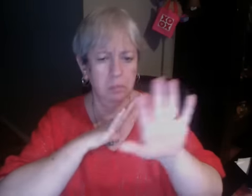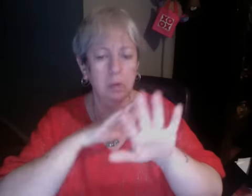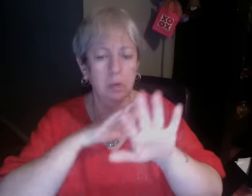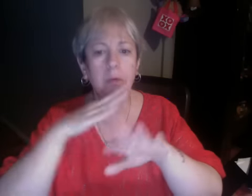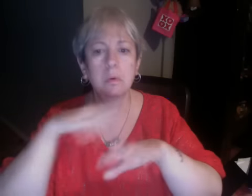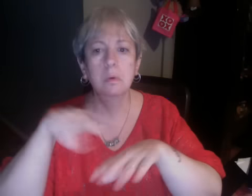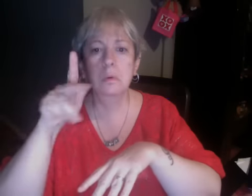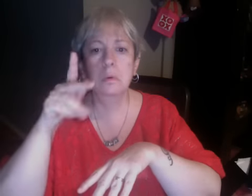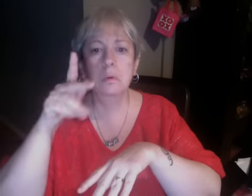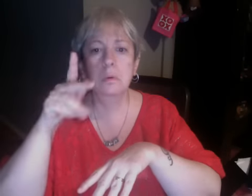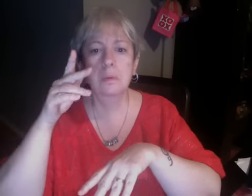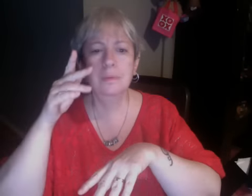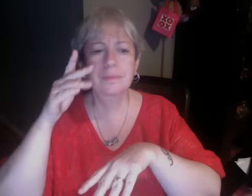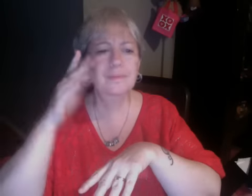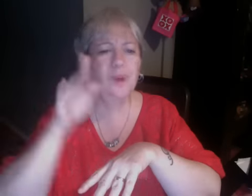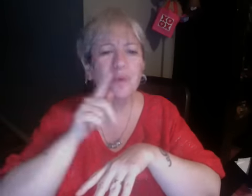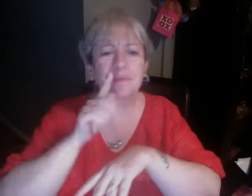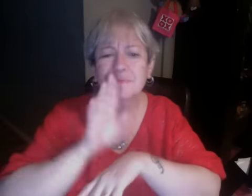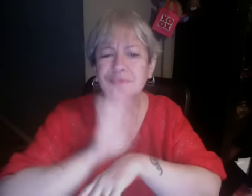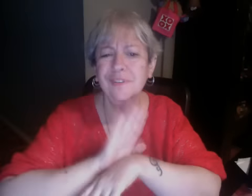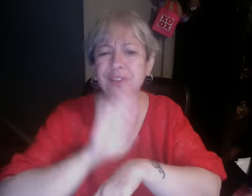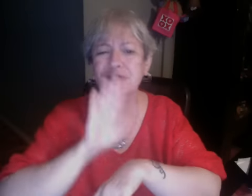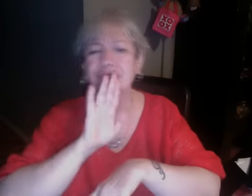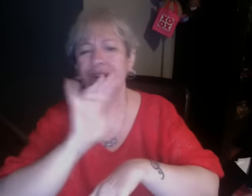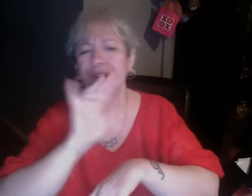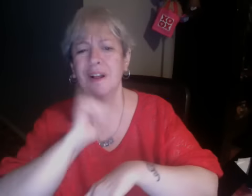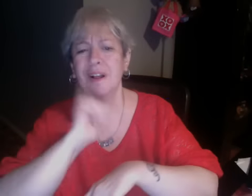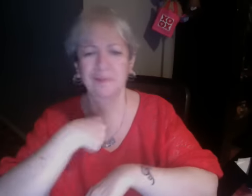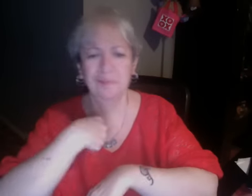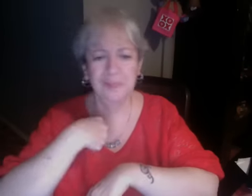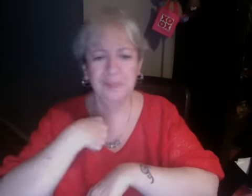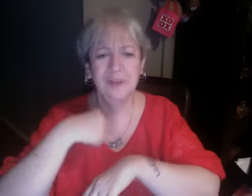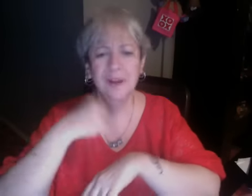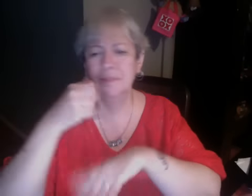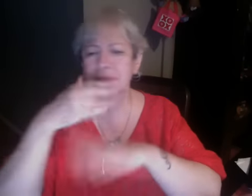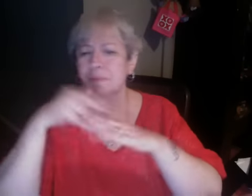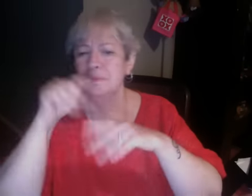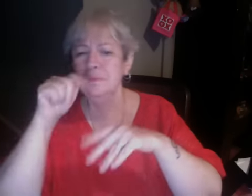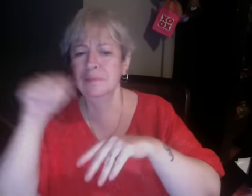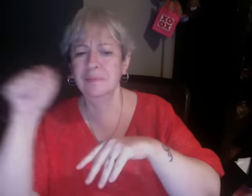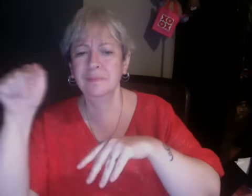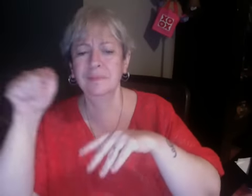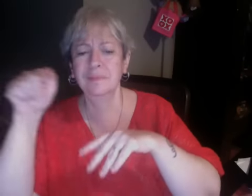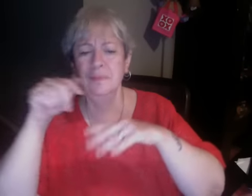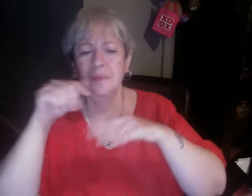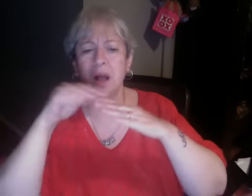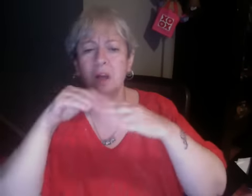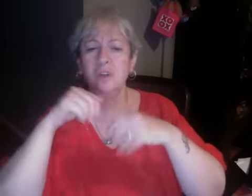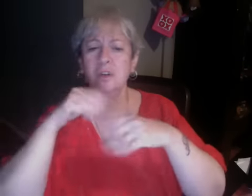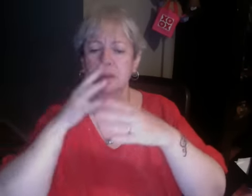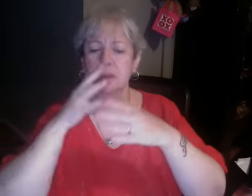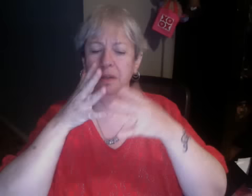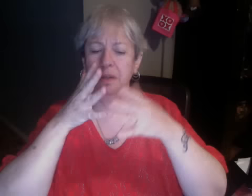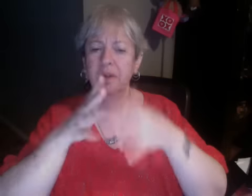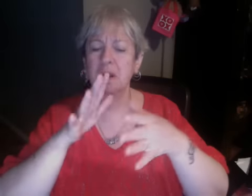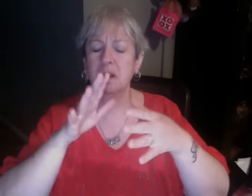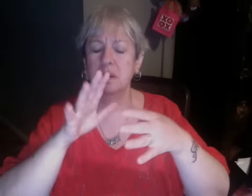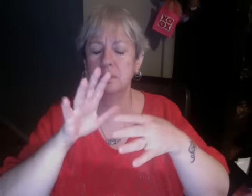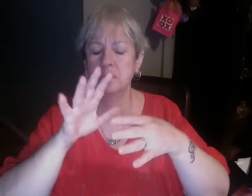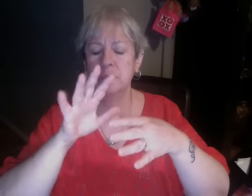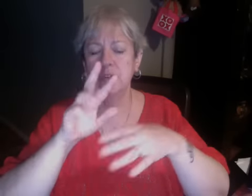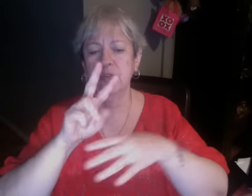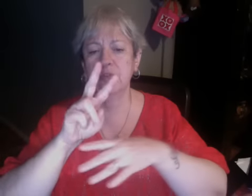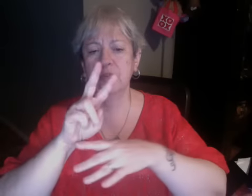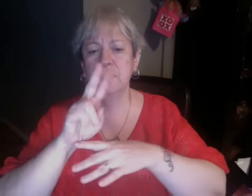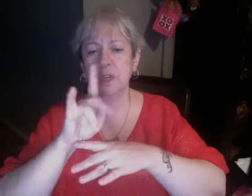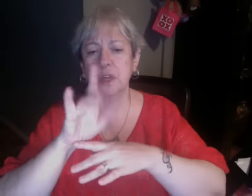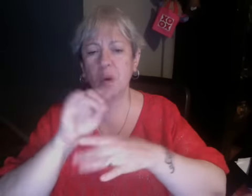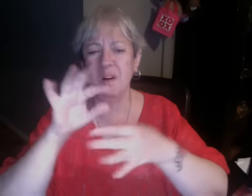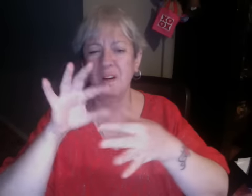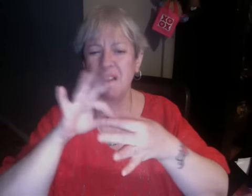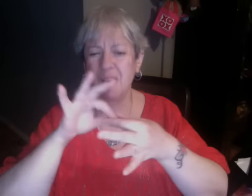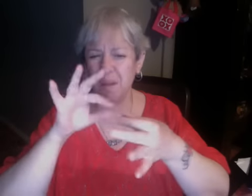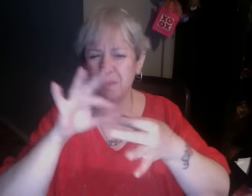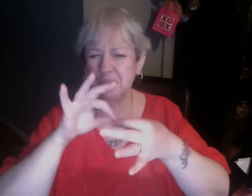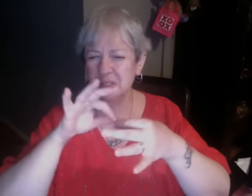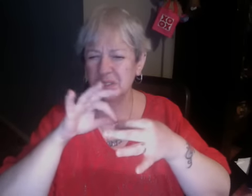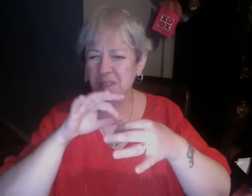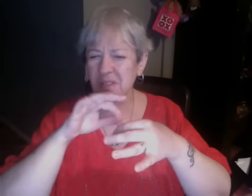And the winner is... Joshua Michael Daly, 22. Arrests for loitering, turnstile jumping, and